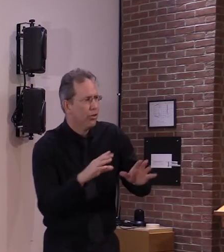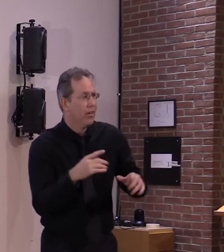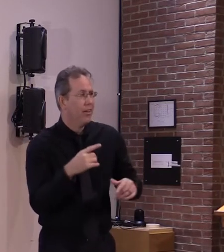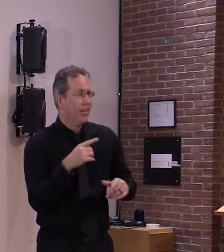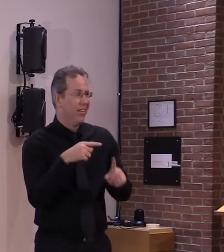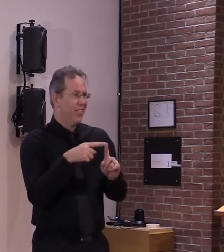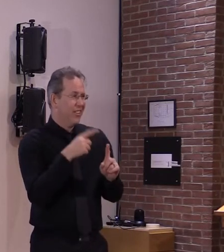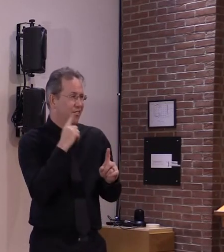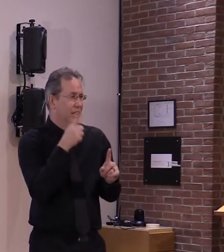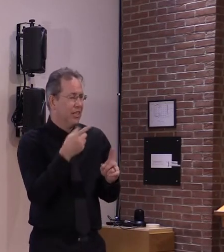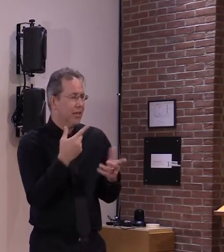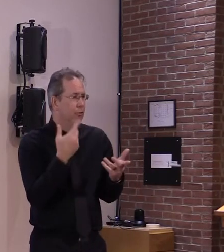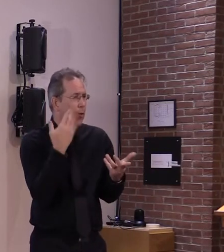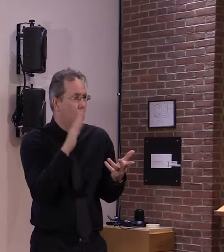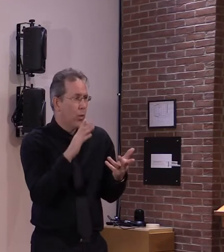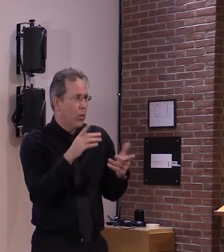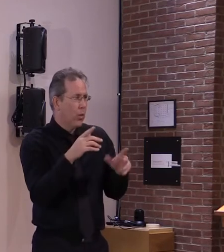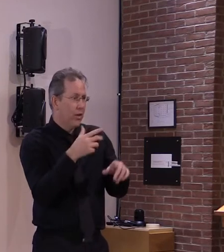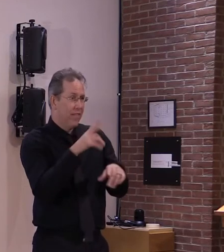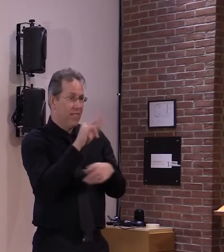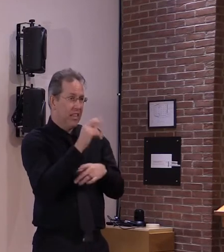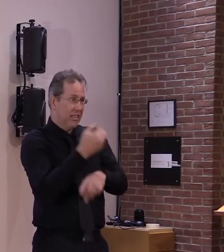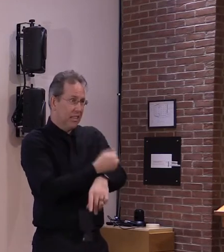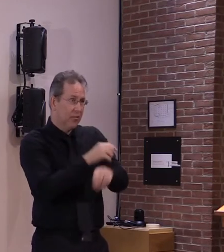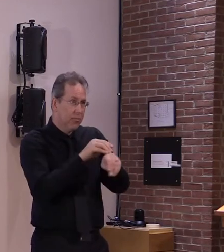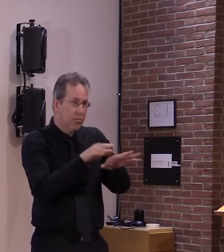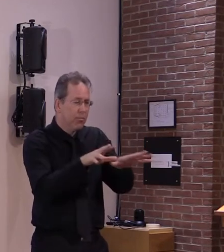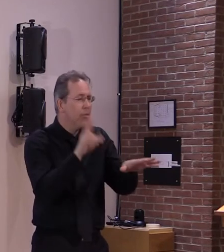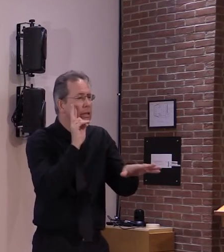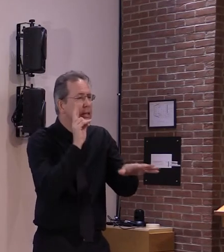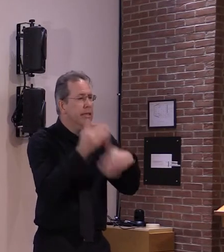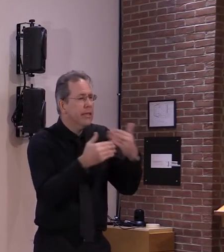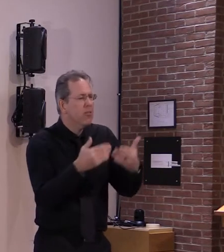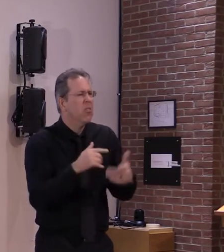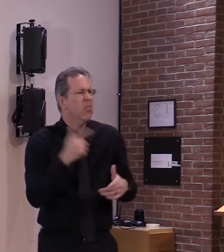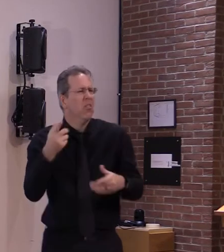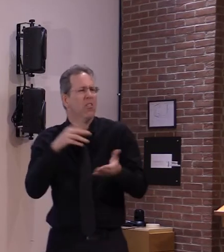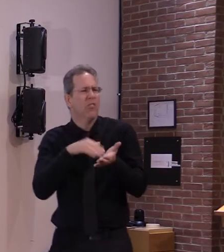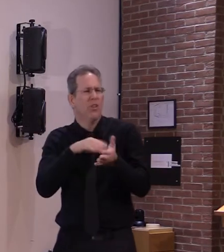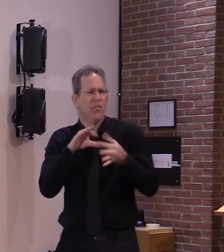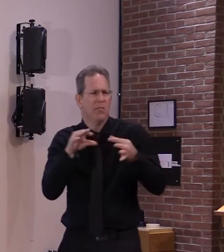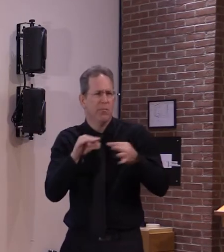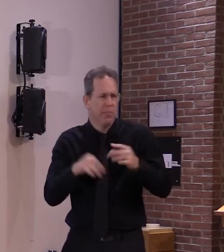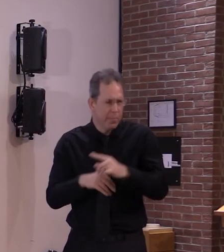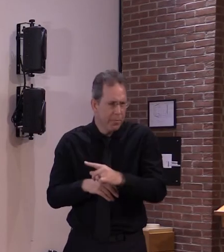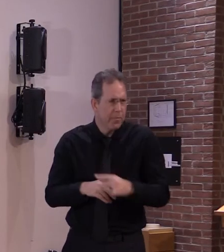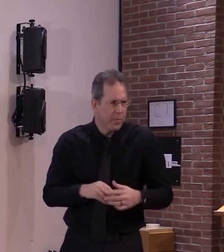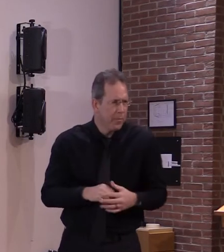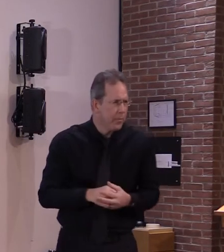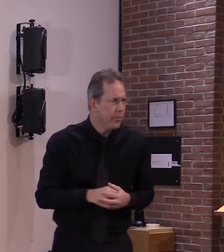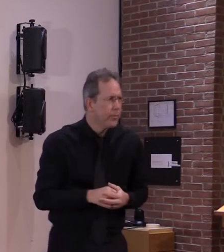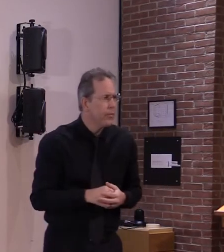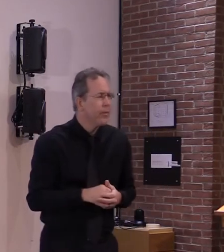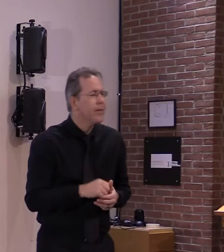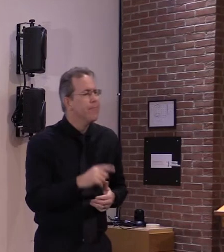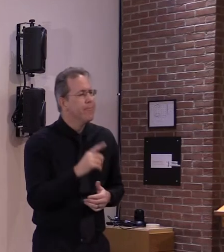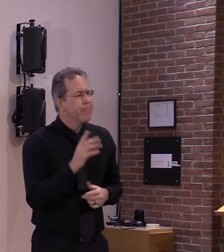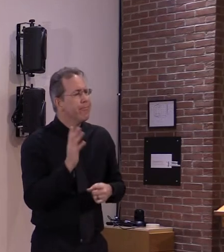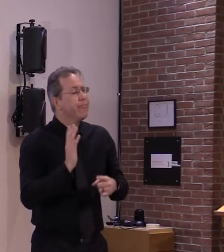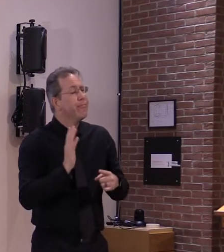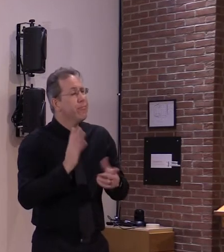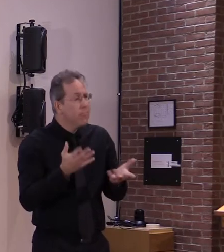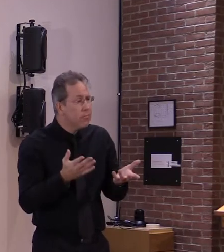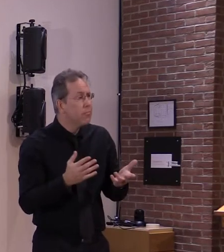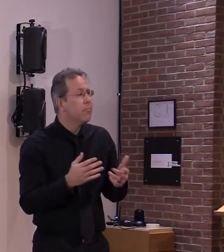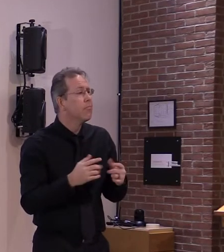so so the phase one and phase two trials you know people who were enrolled in